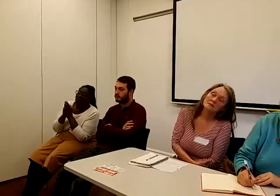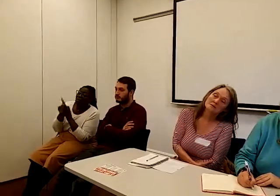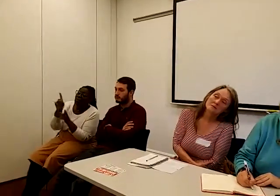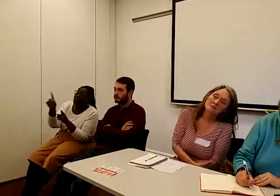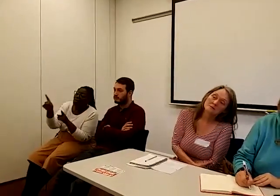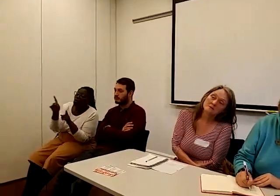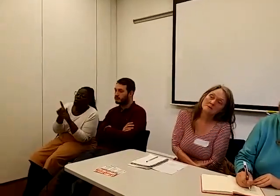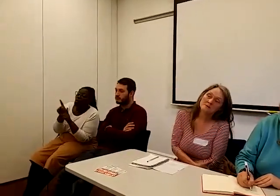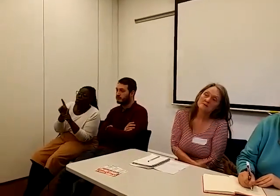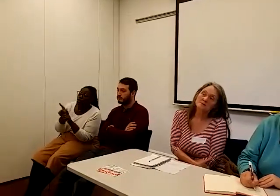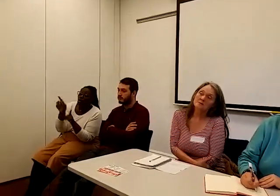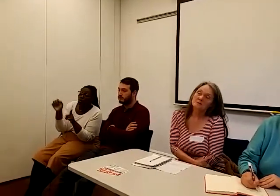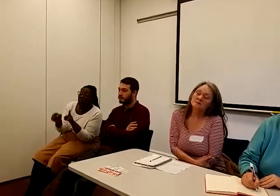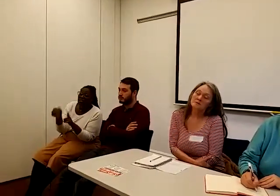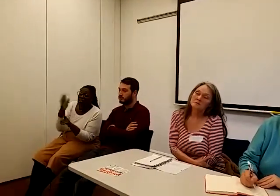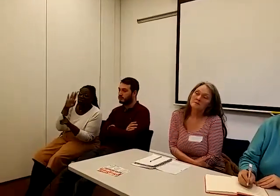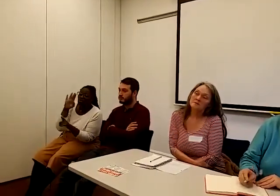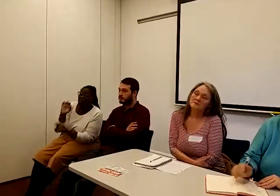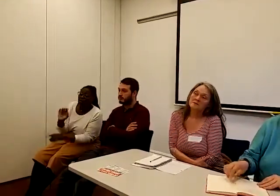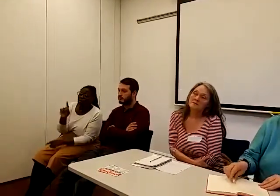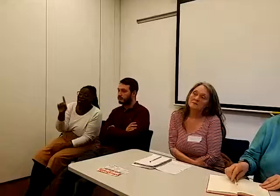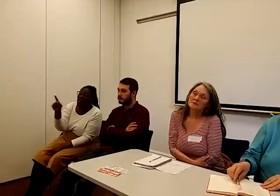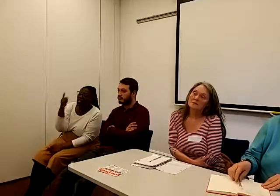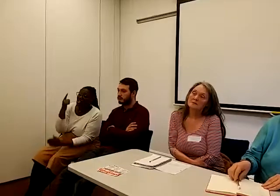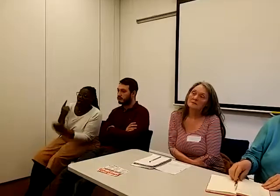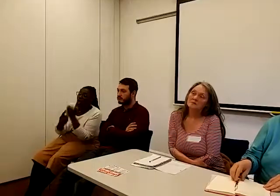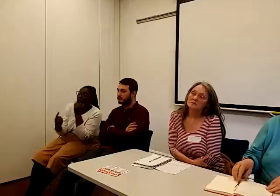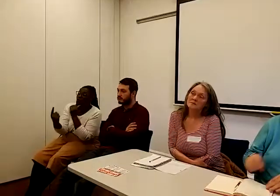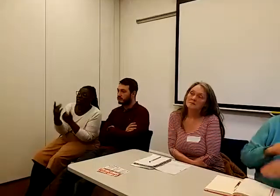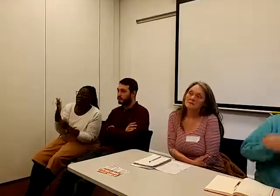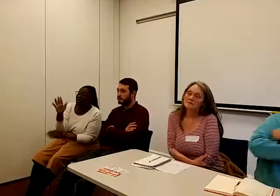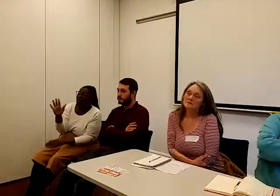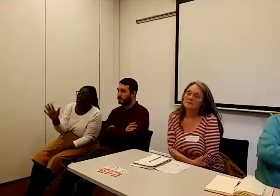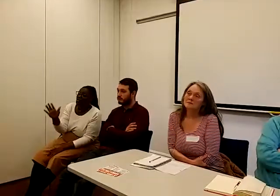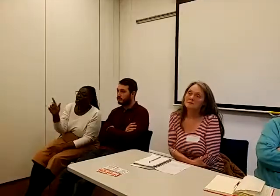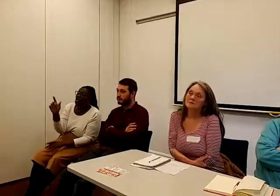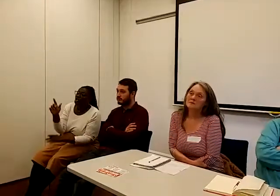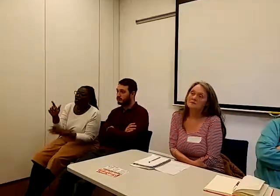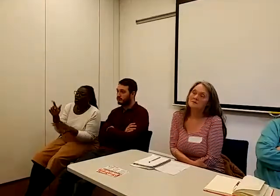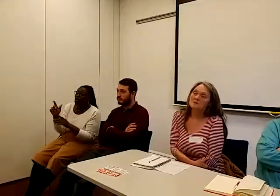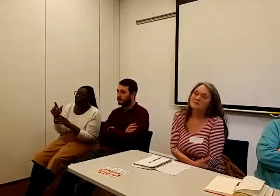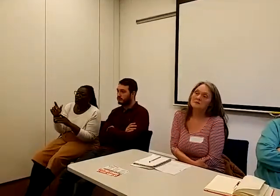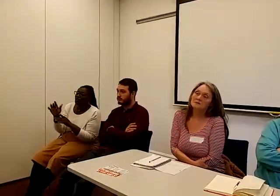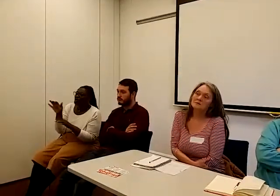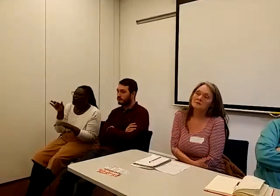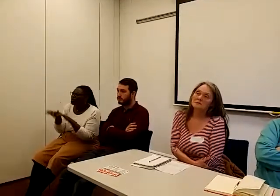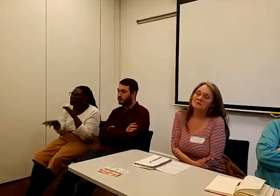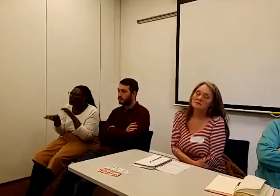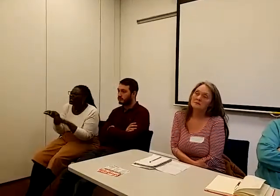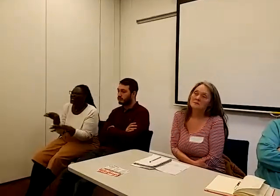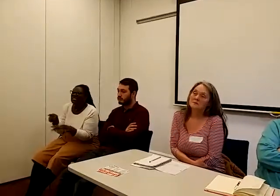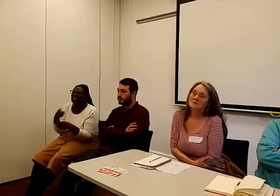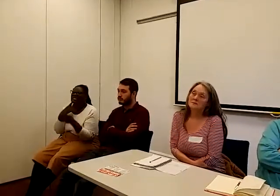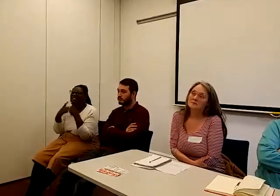also should remember, it's not only about computers and information technology, whatever,